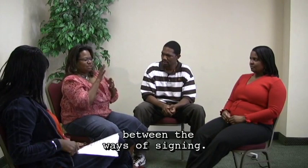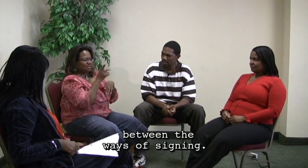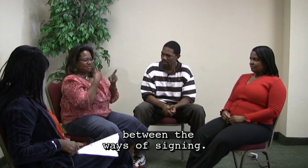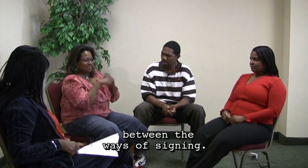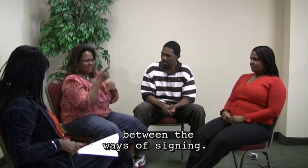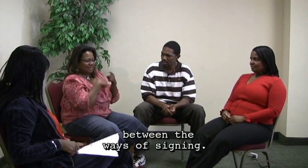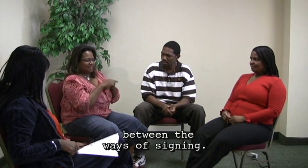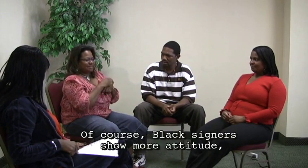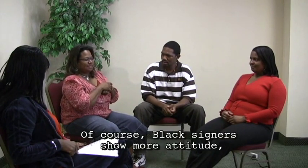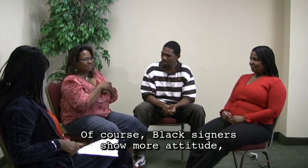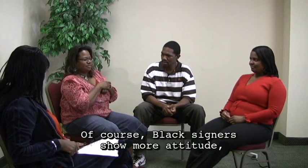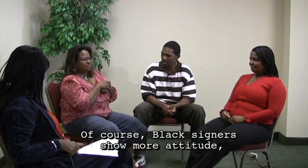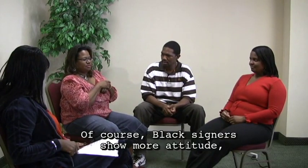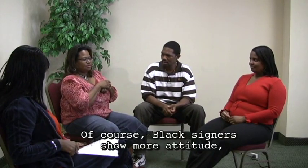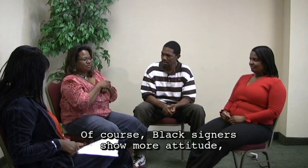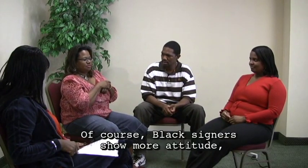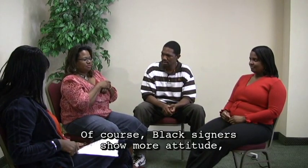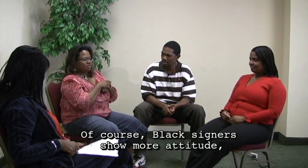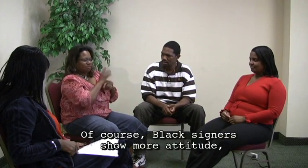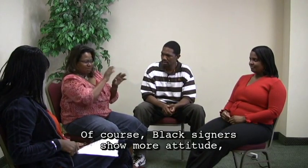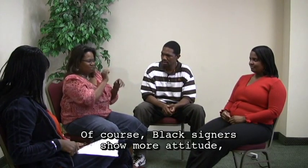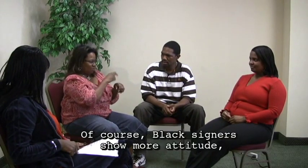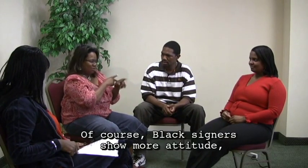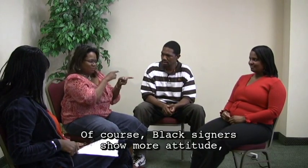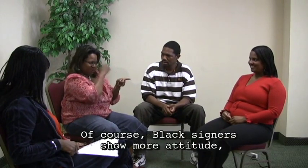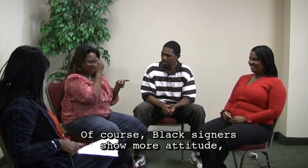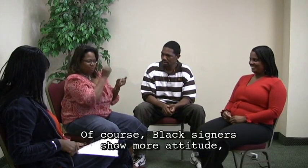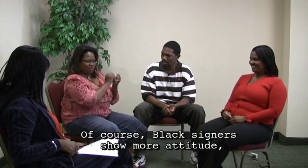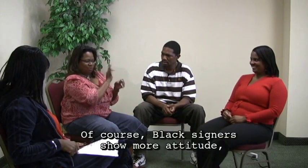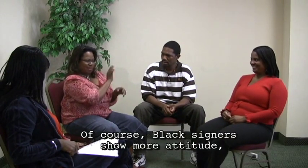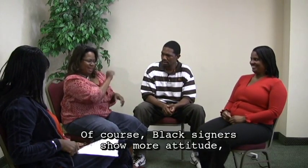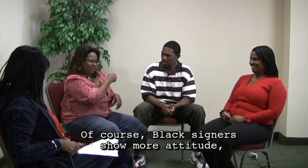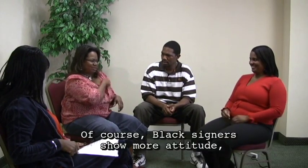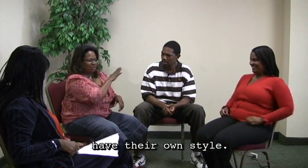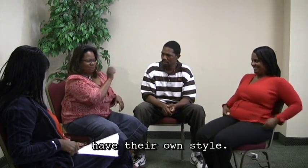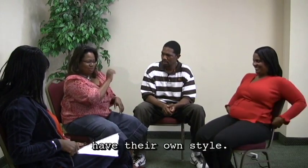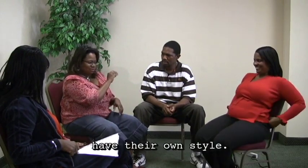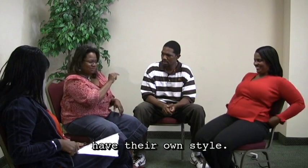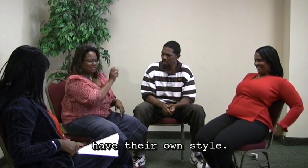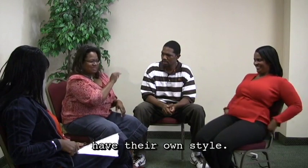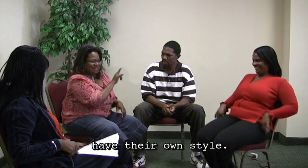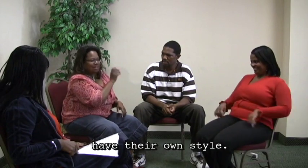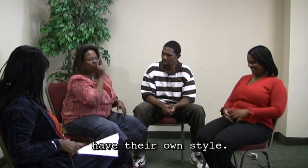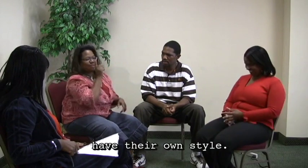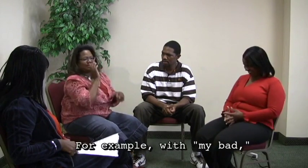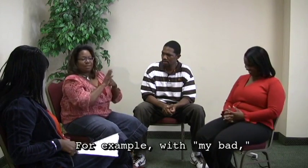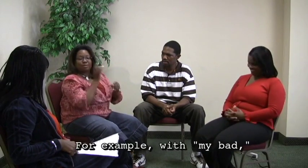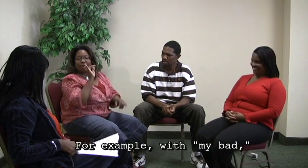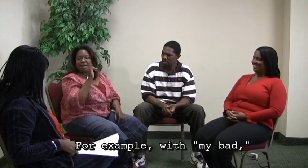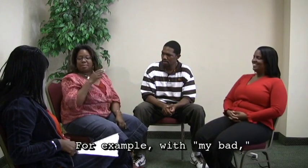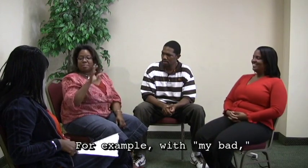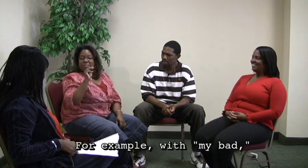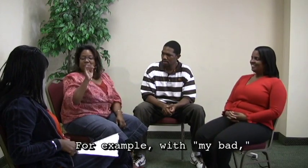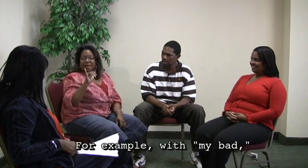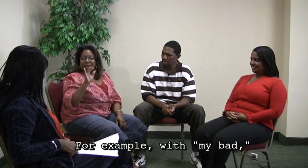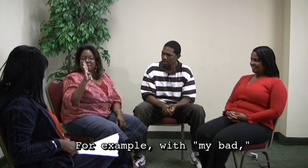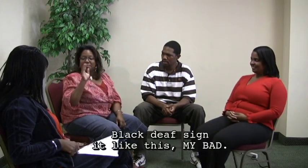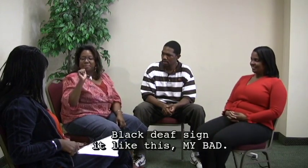ways of signing, of course. Black signers show more attitude, have their own style. For example, with my bad.